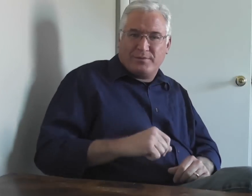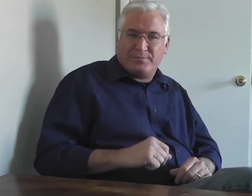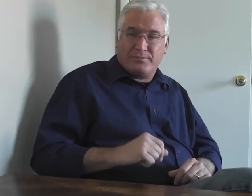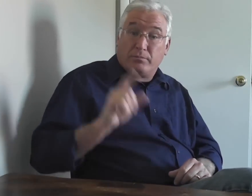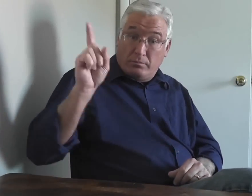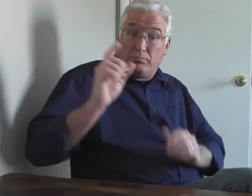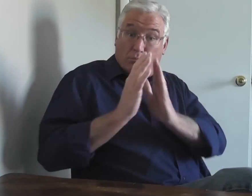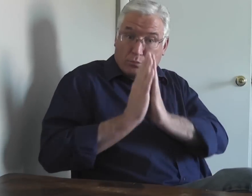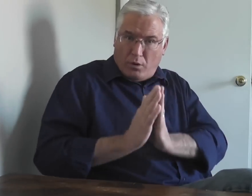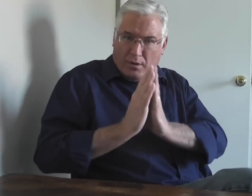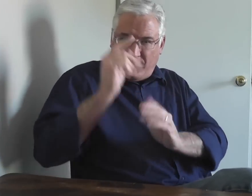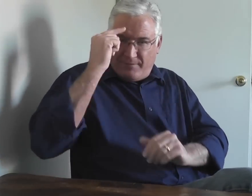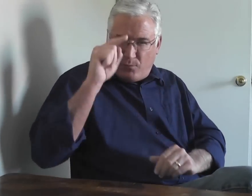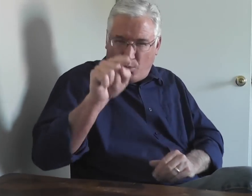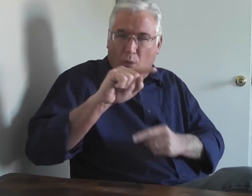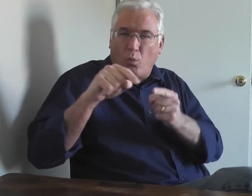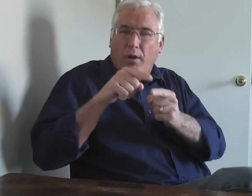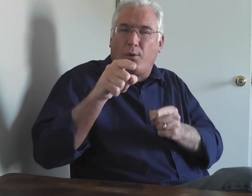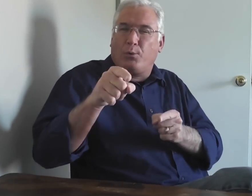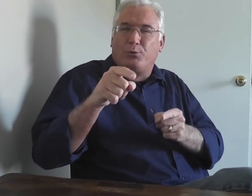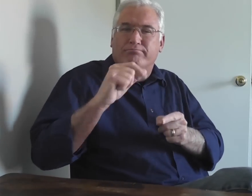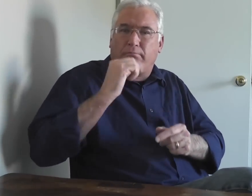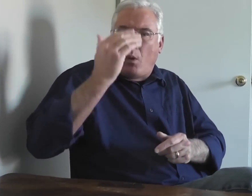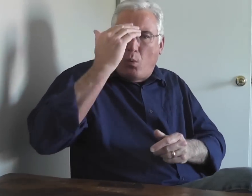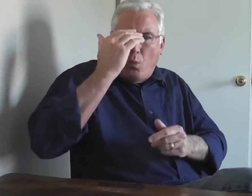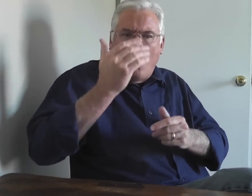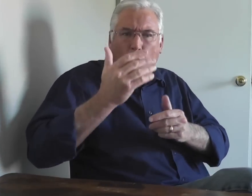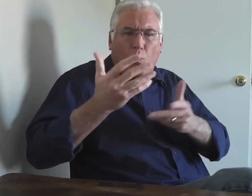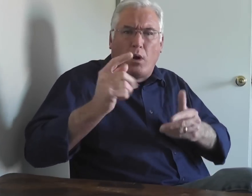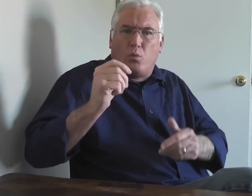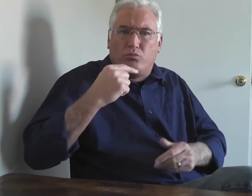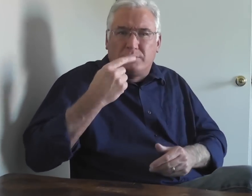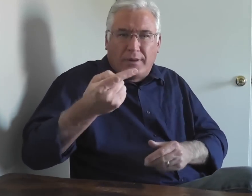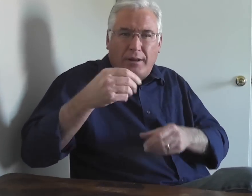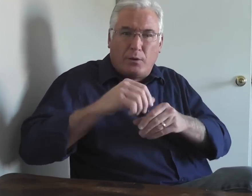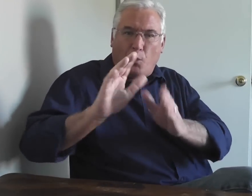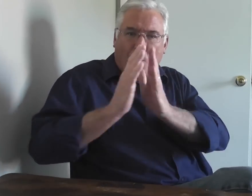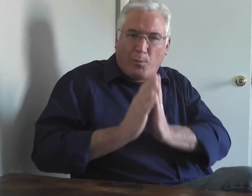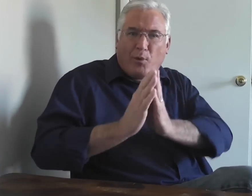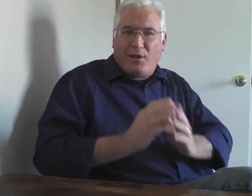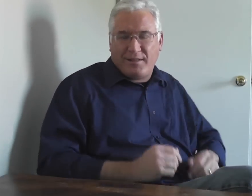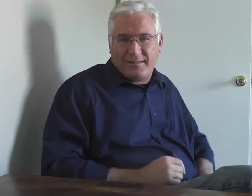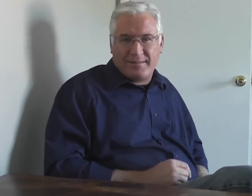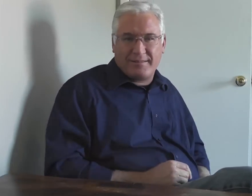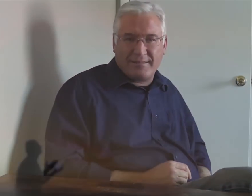walk with the Lord and help pray for you when you don't know what to say.